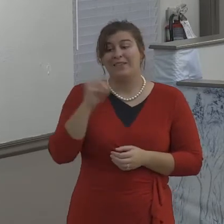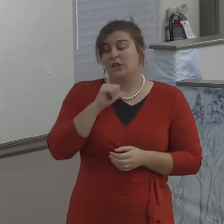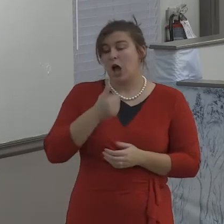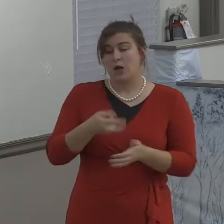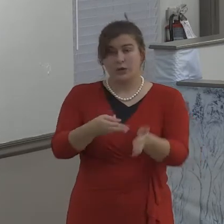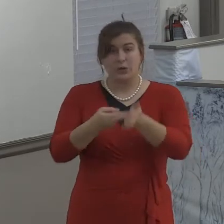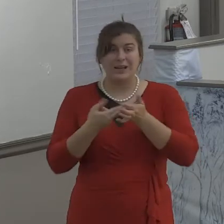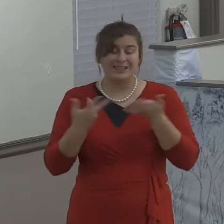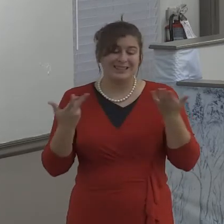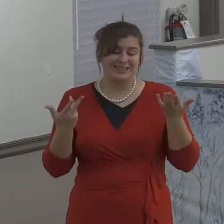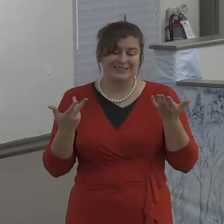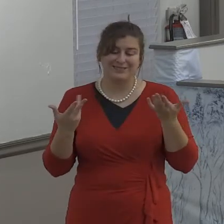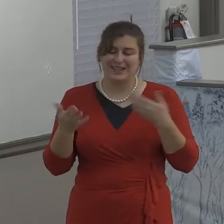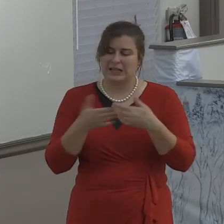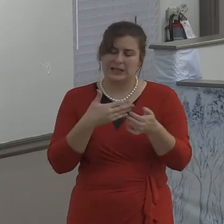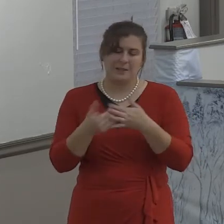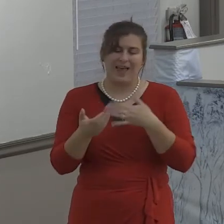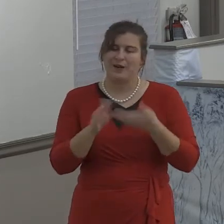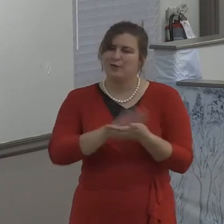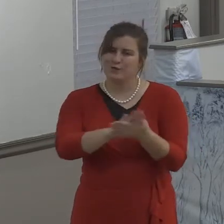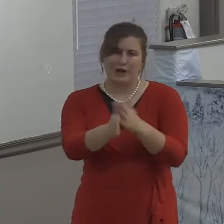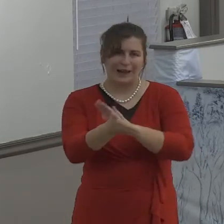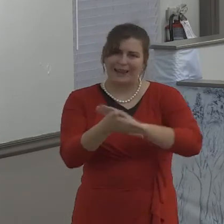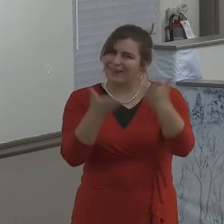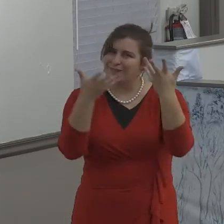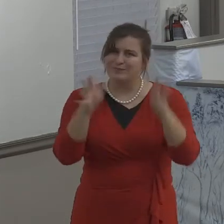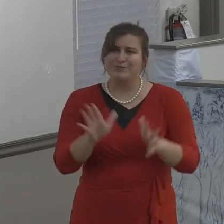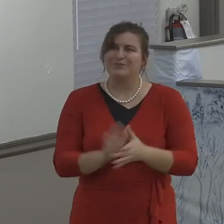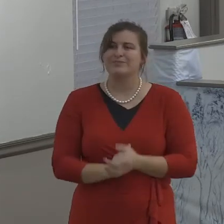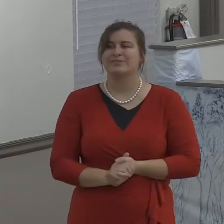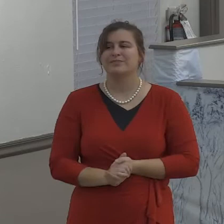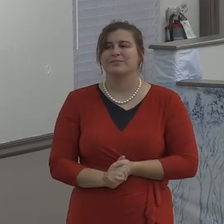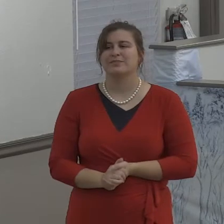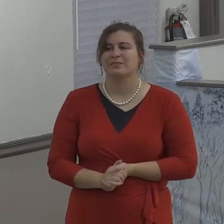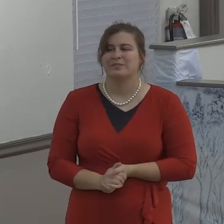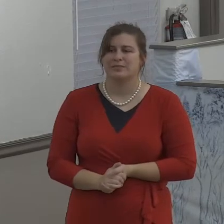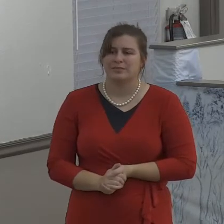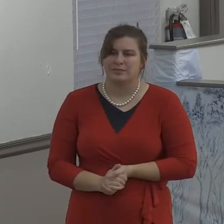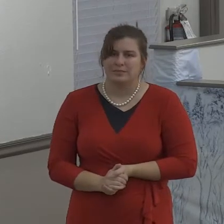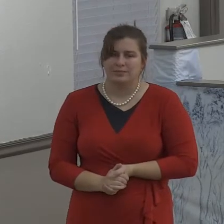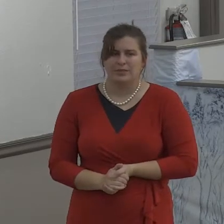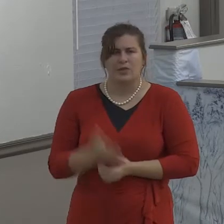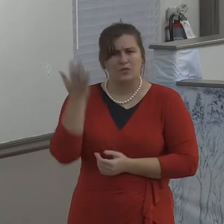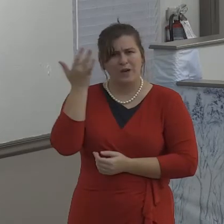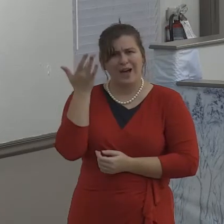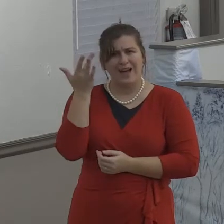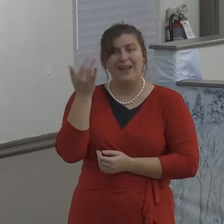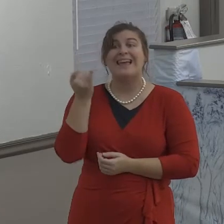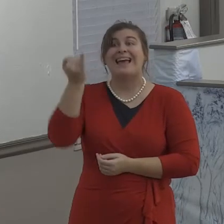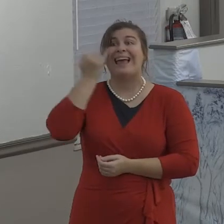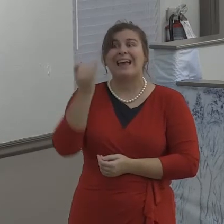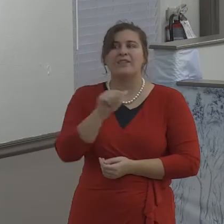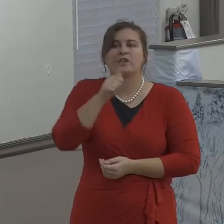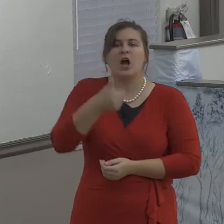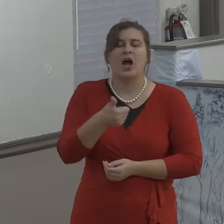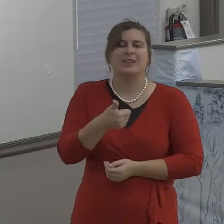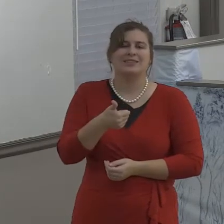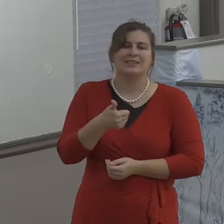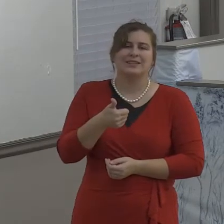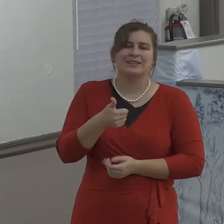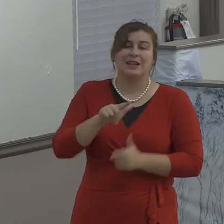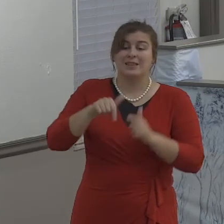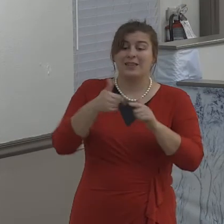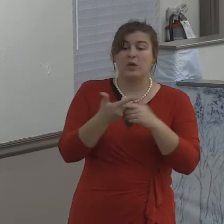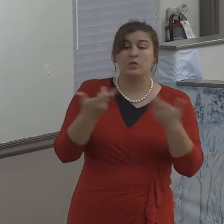It's amazing, it's amazing when you know, you know, somebody who's been bitter usually, I mean, you look at their